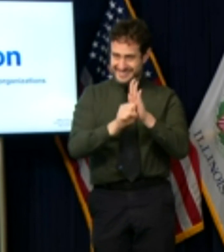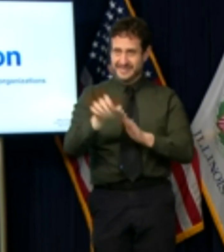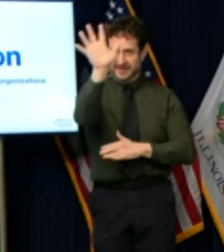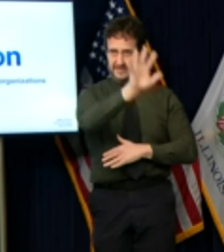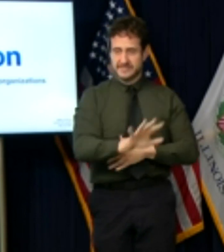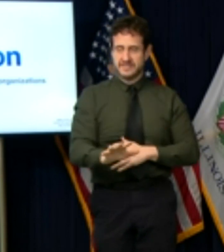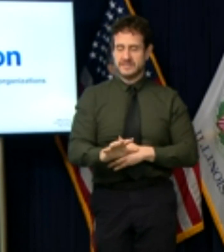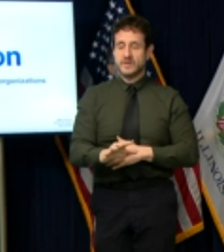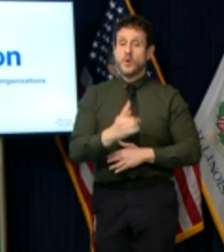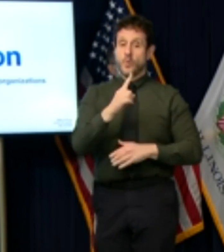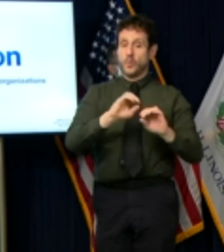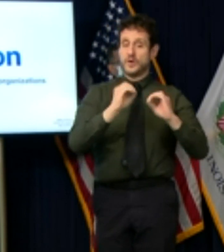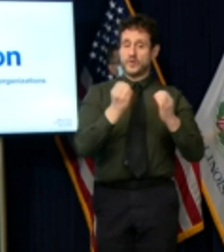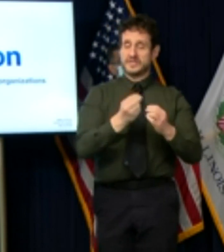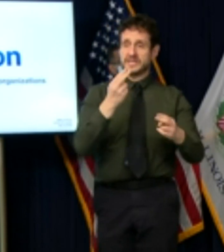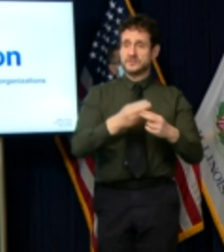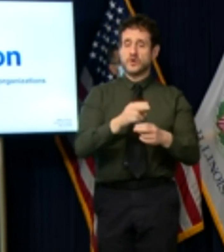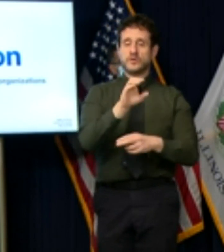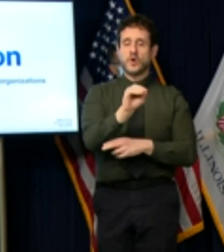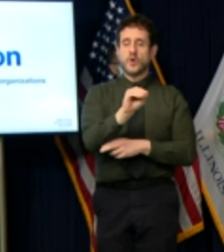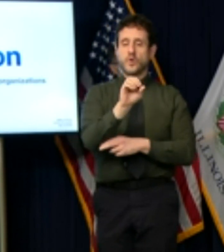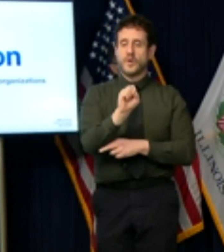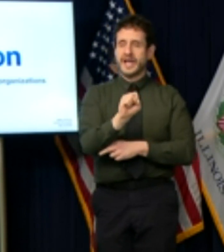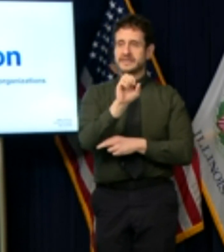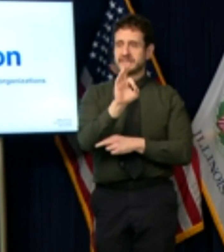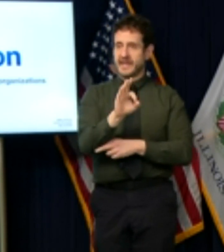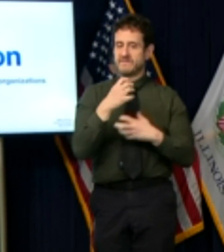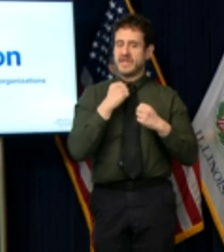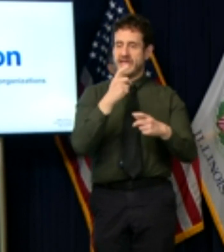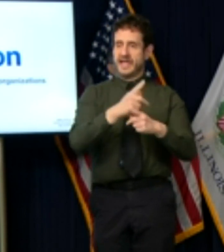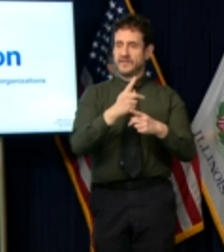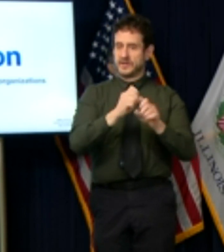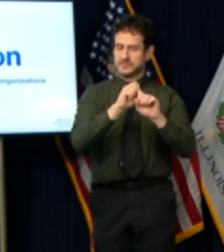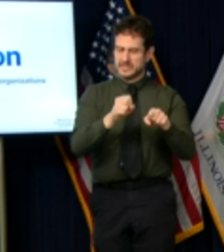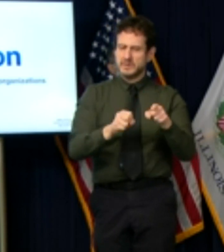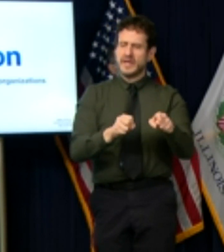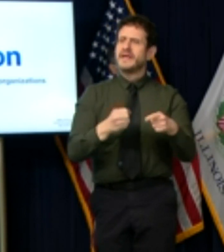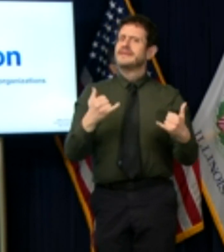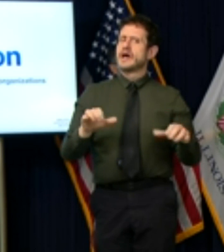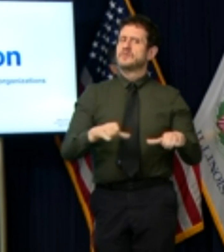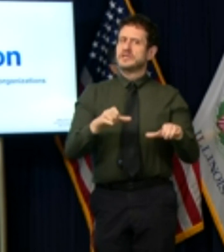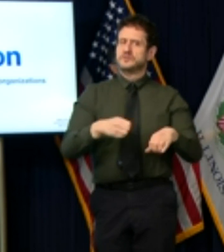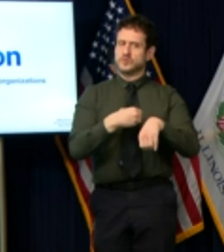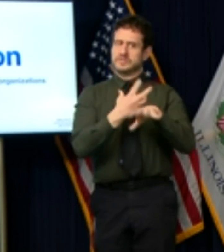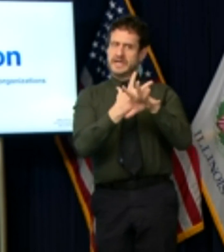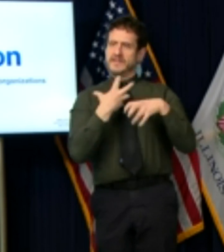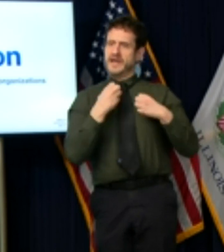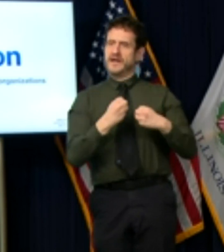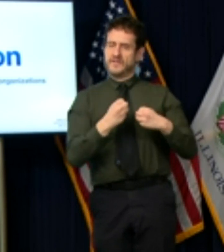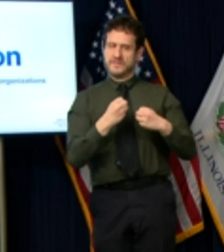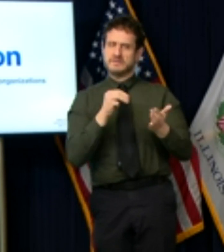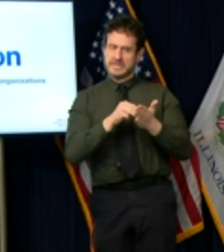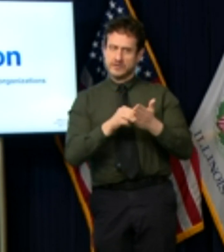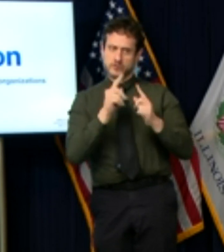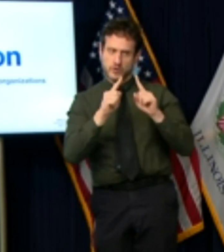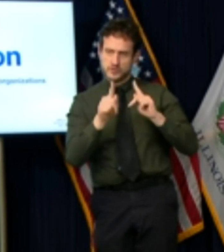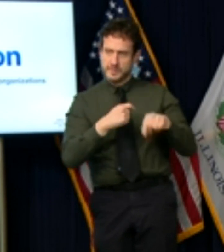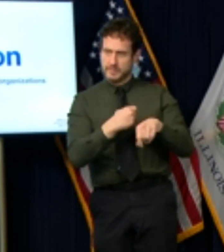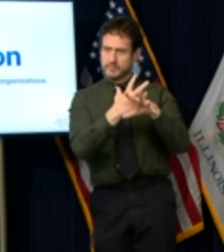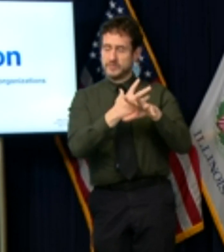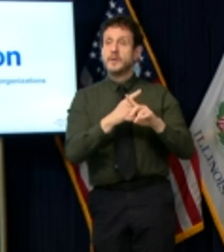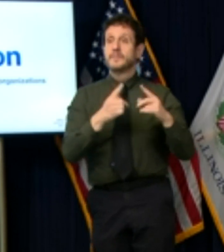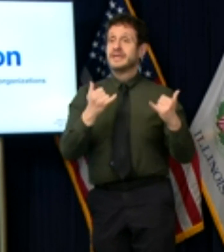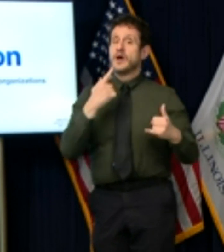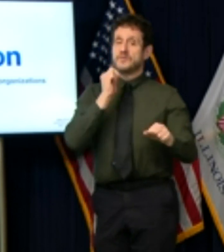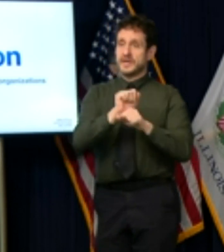already a great partner to the state in our covid 19 telehealth program will coordinate this work in our restore illinois